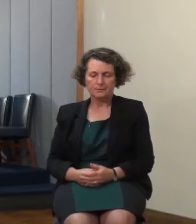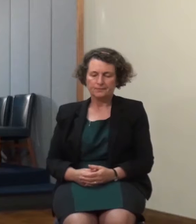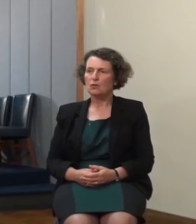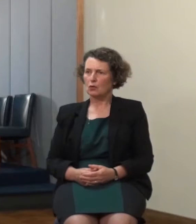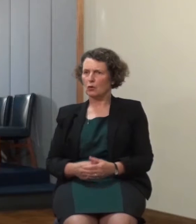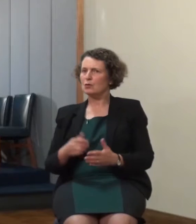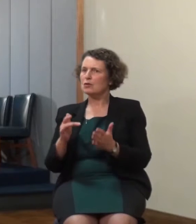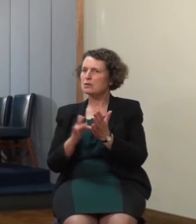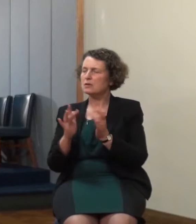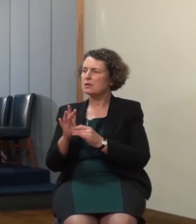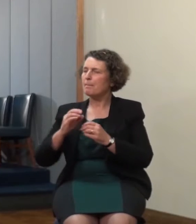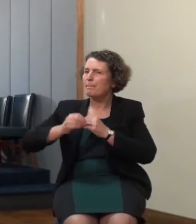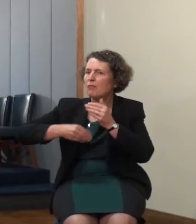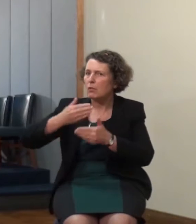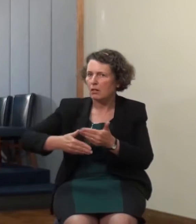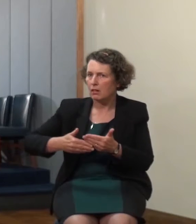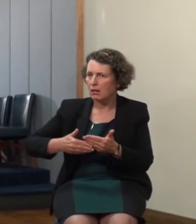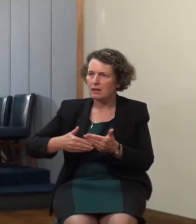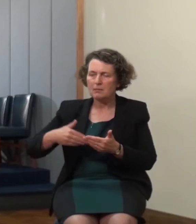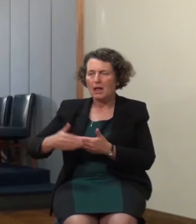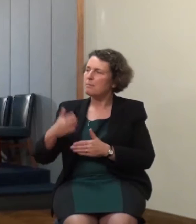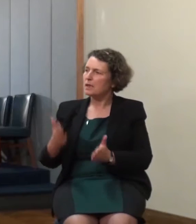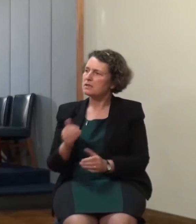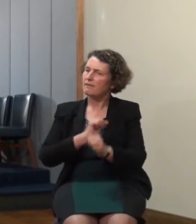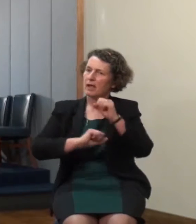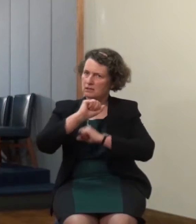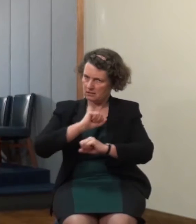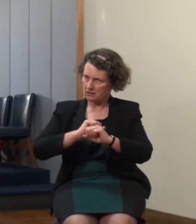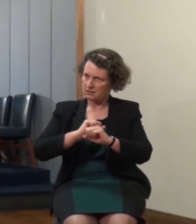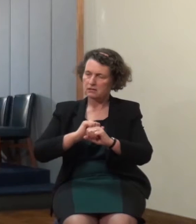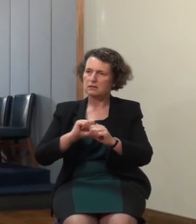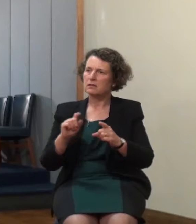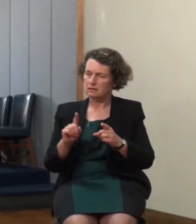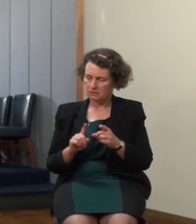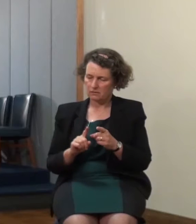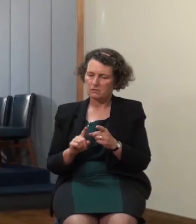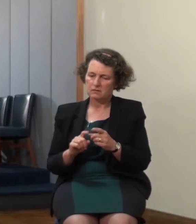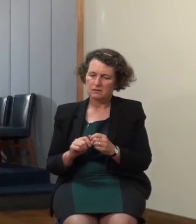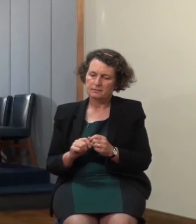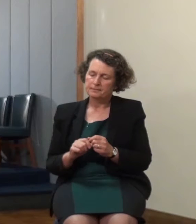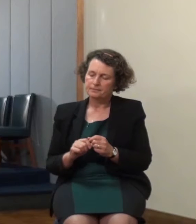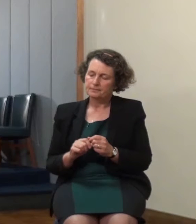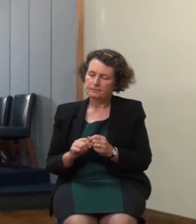proceed to the provision the gathering in of the elect that's what's all important then